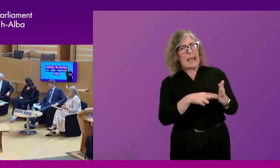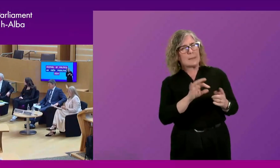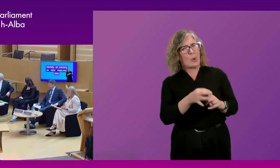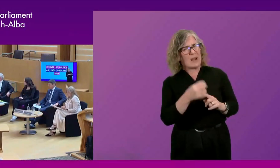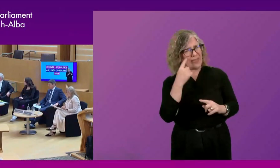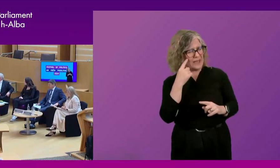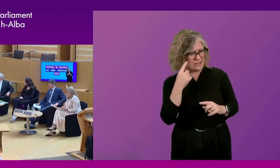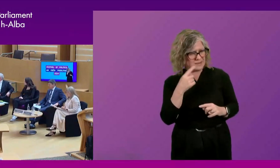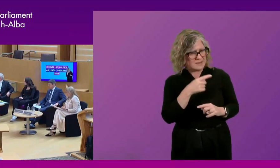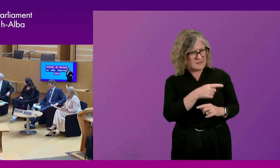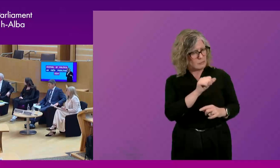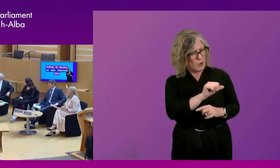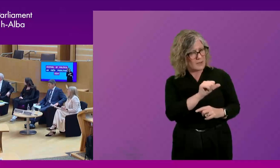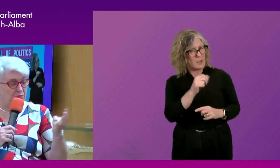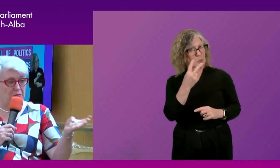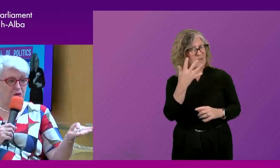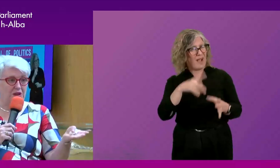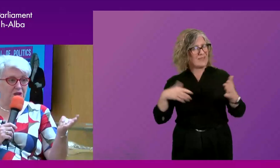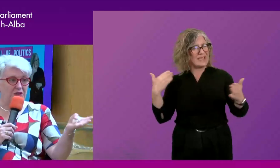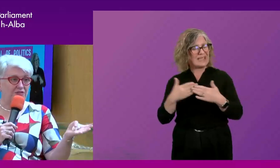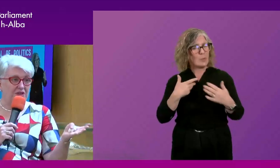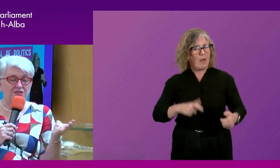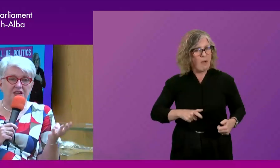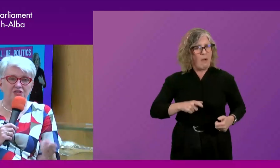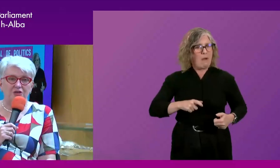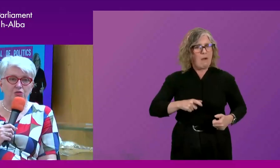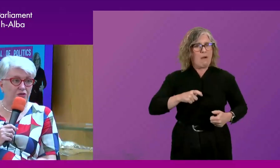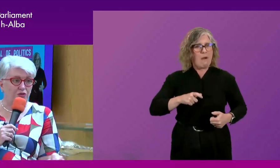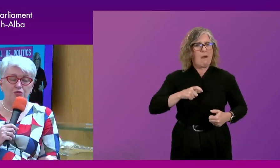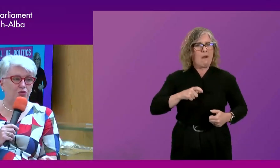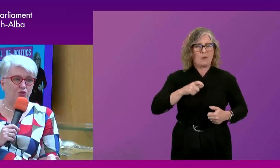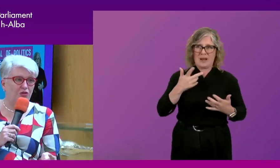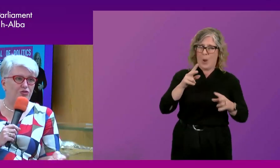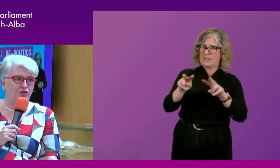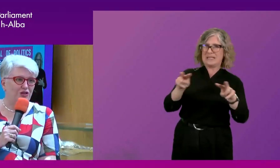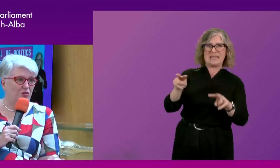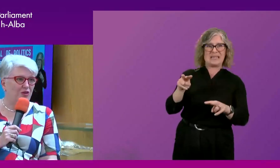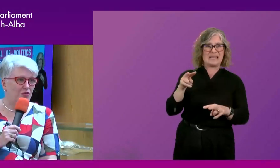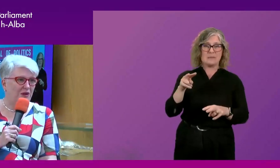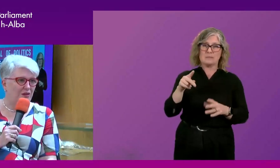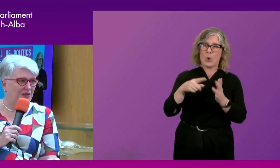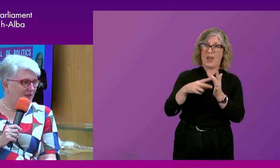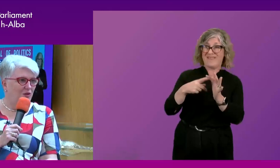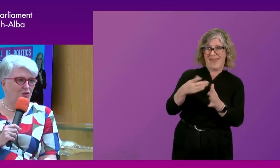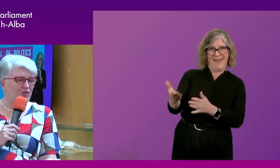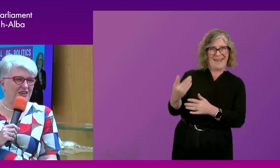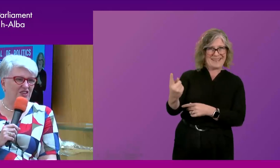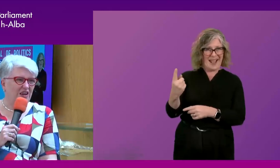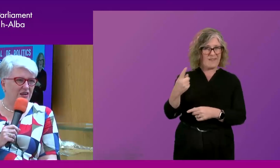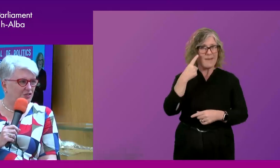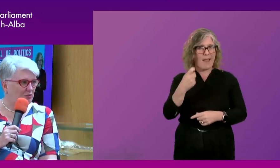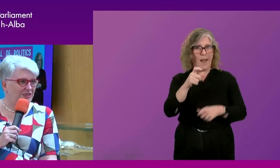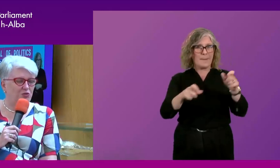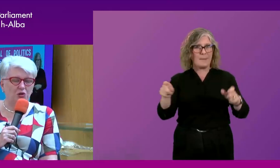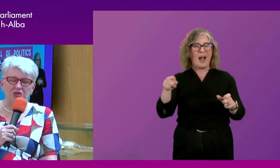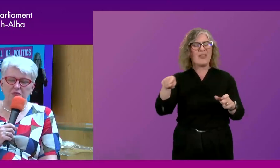25 years, it has given us a confidence. And I think people of Olivia's age and older, of course, we don't know Scotland without the parliament would find it